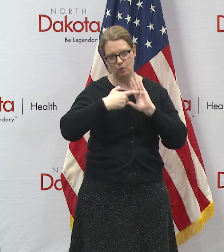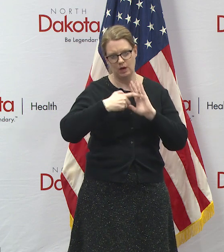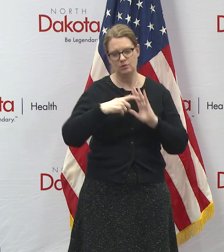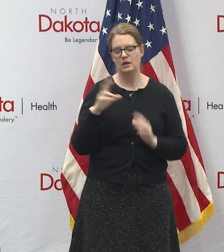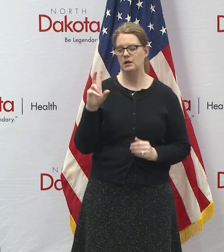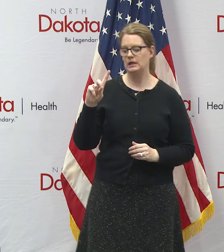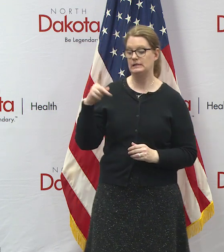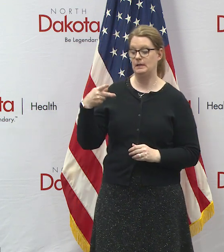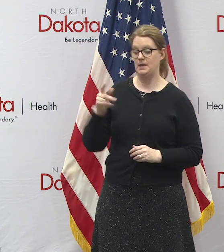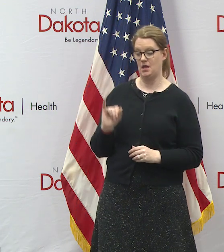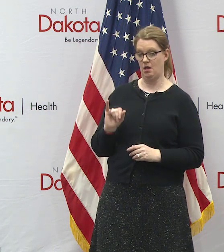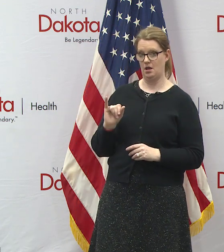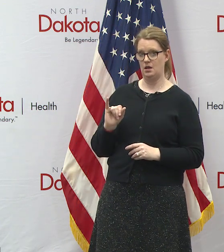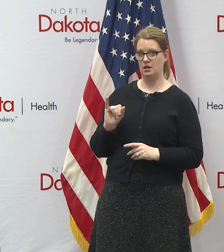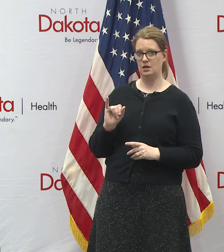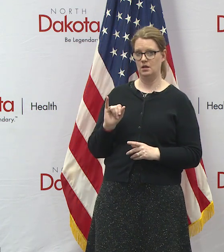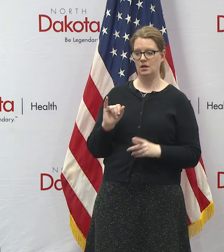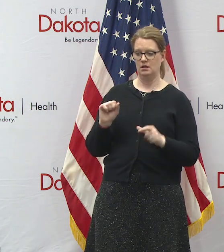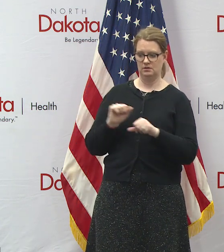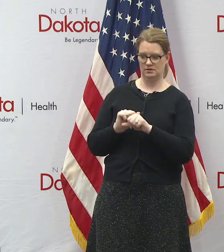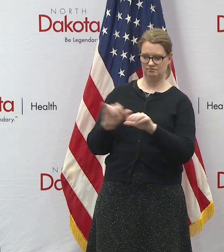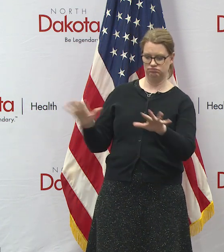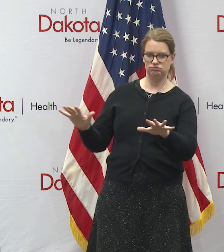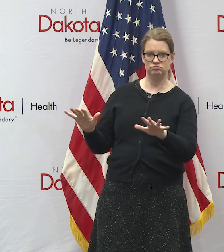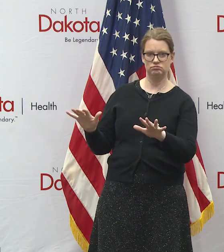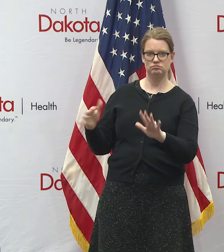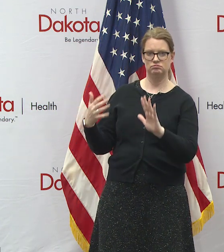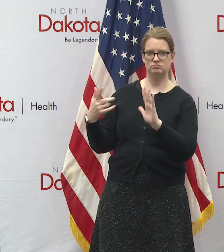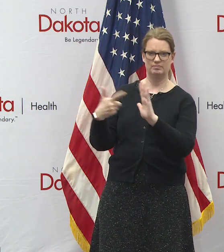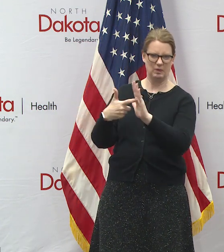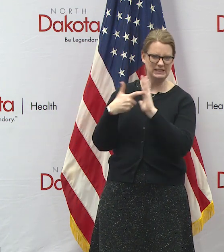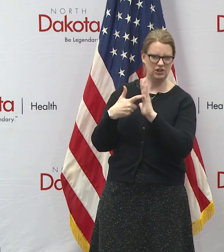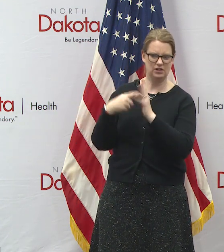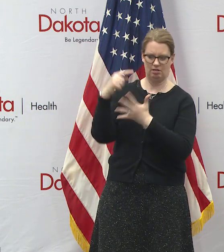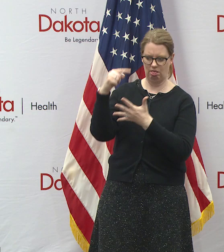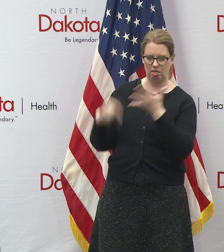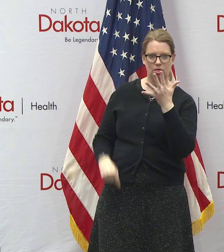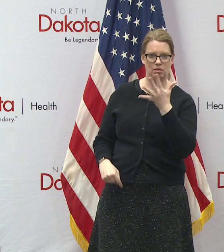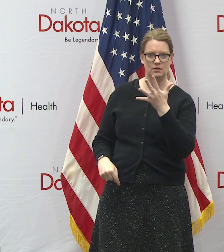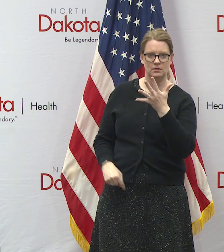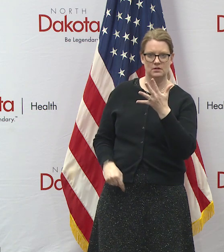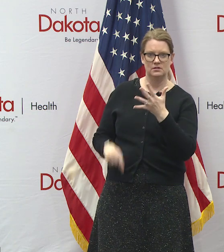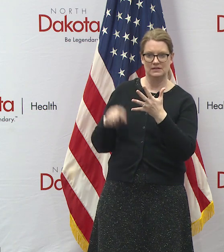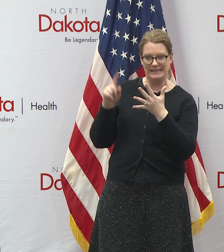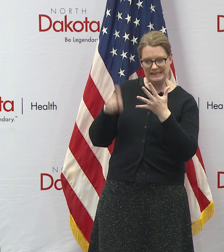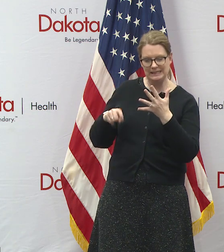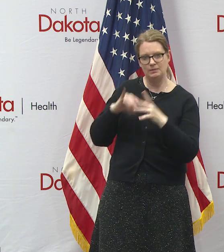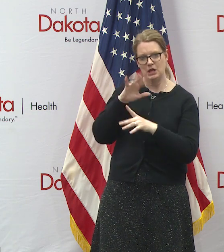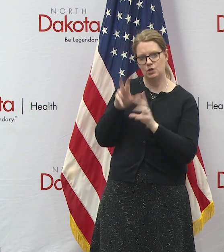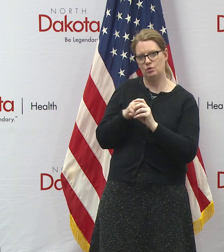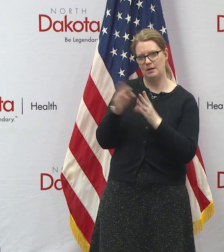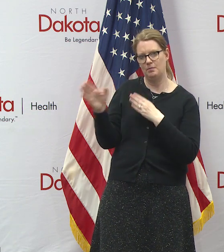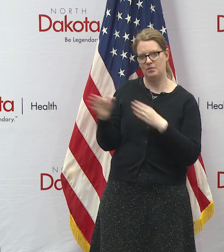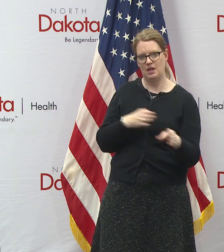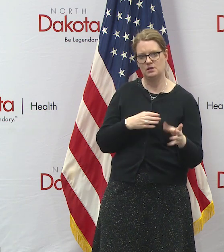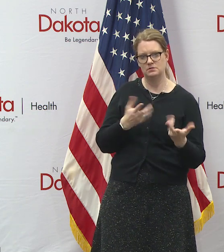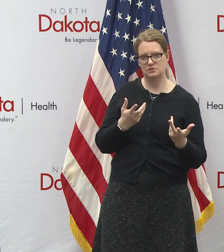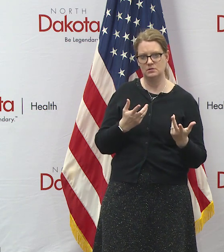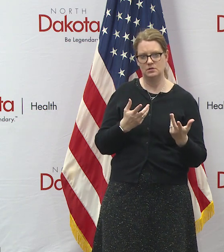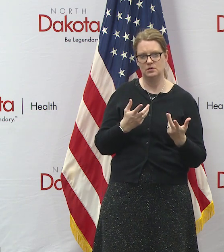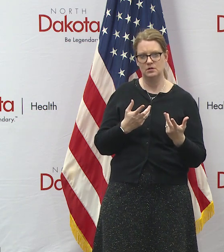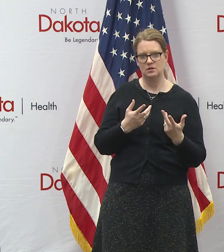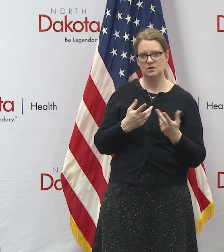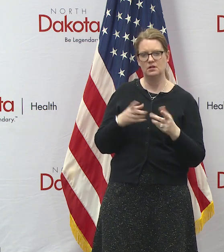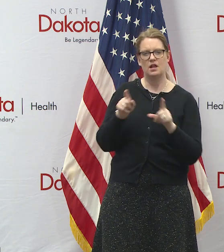has sent out a a set of criteria that they're looking for in those plans so there's guidance on their website of what uh